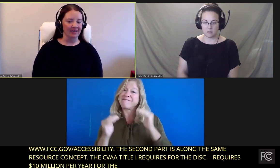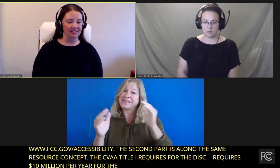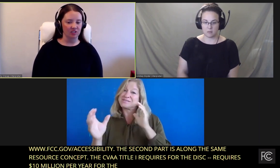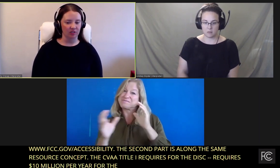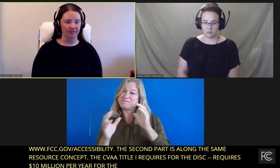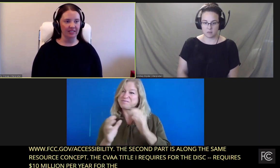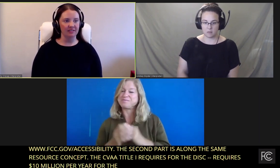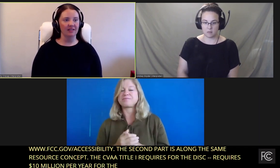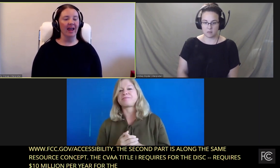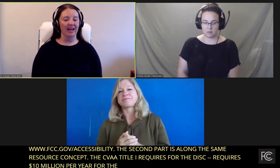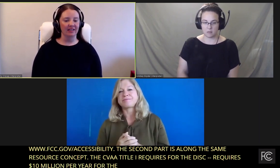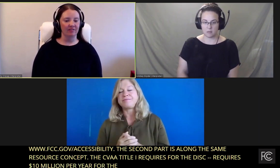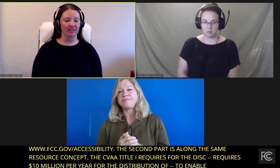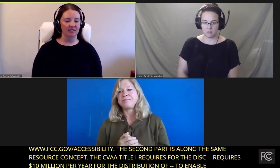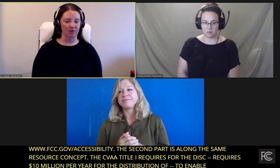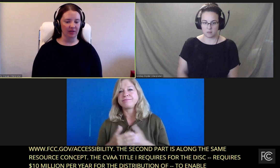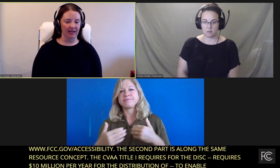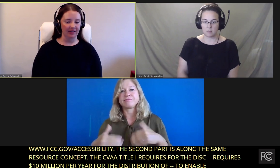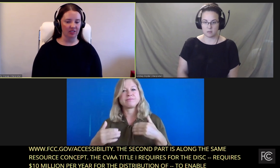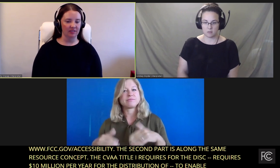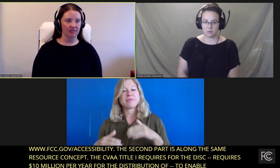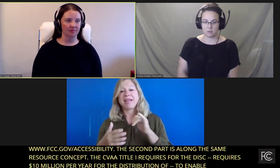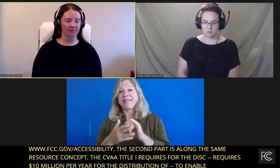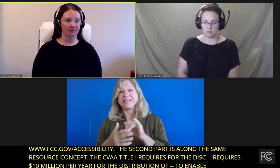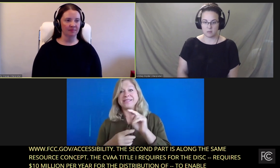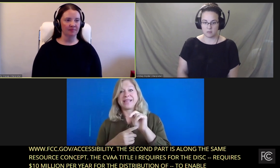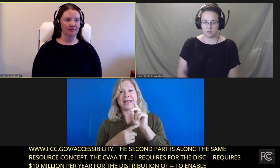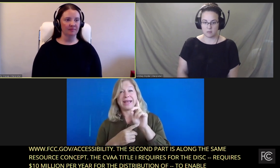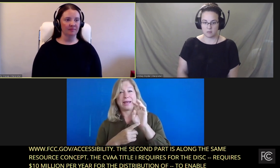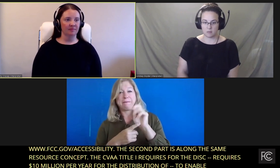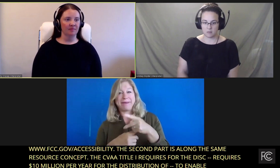internet access service, and advanced communications.